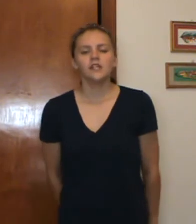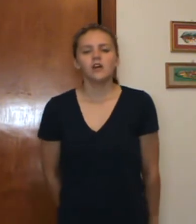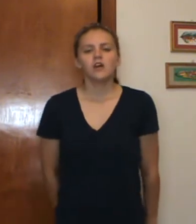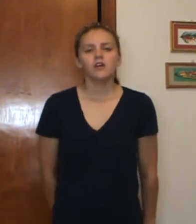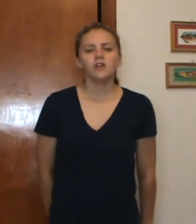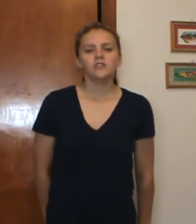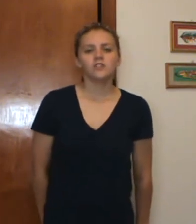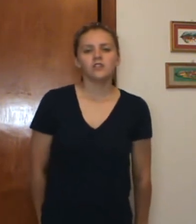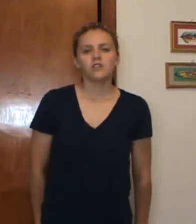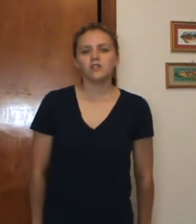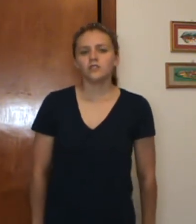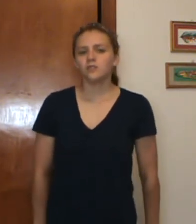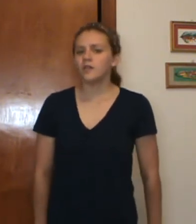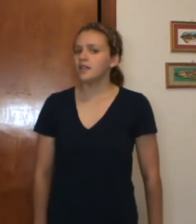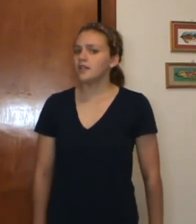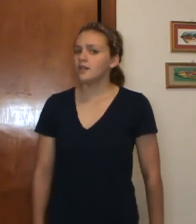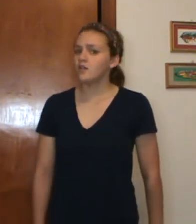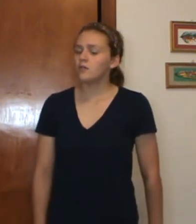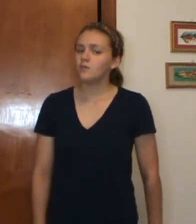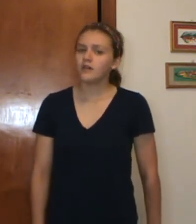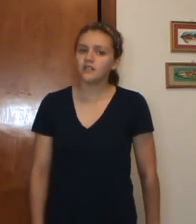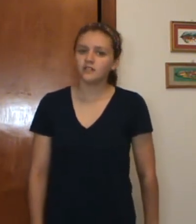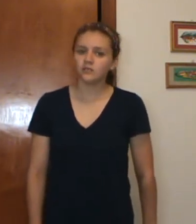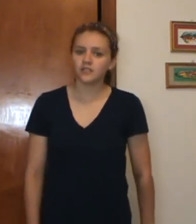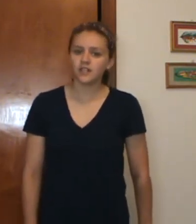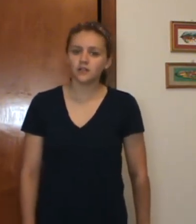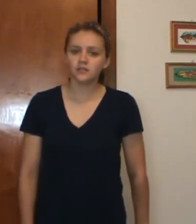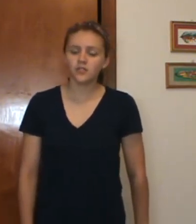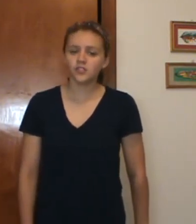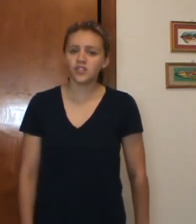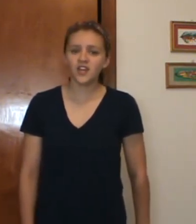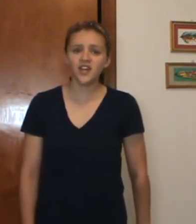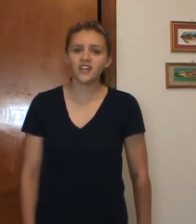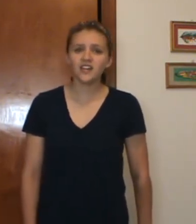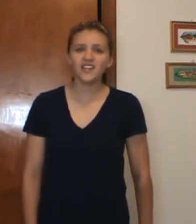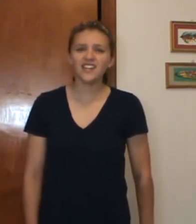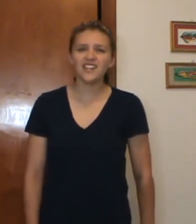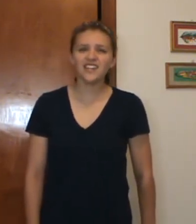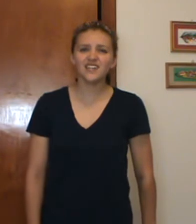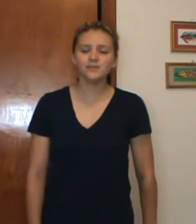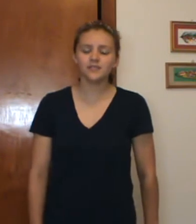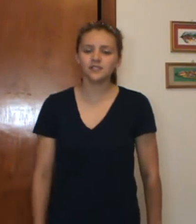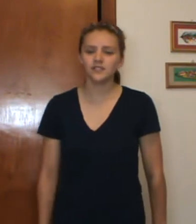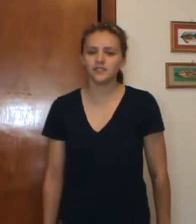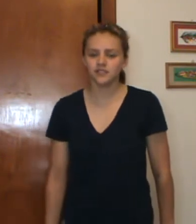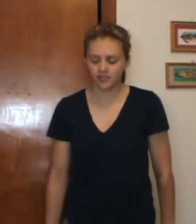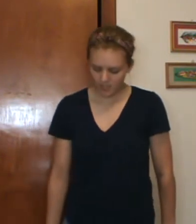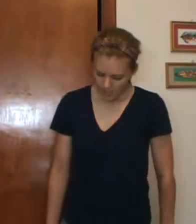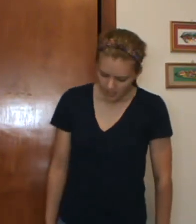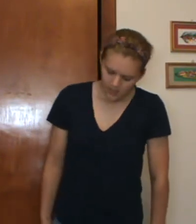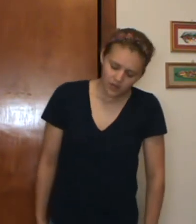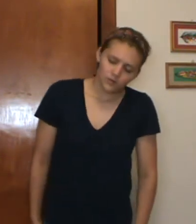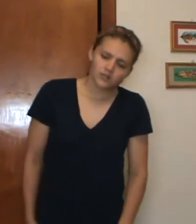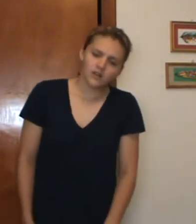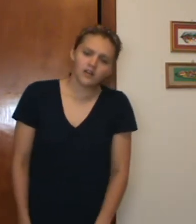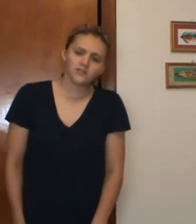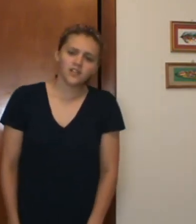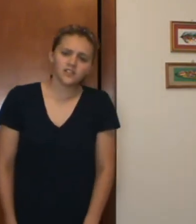I sound on the radio, but it don't sound the same When our friends